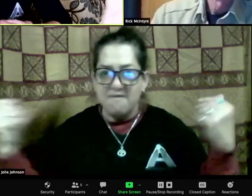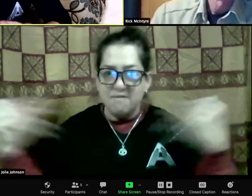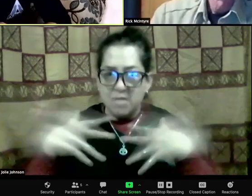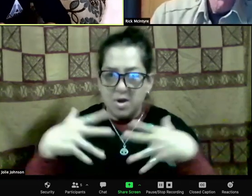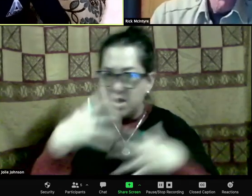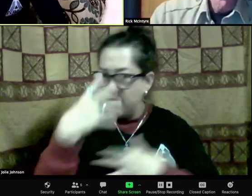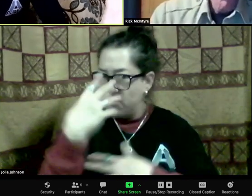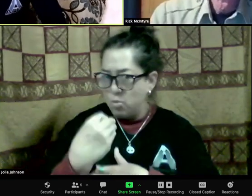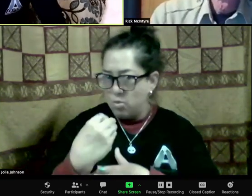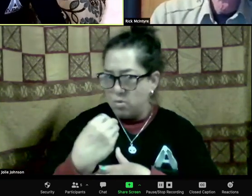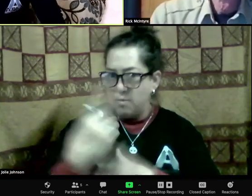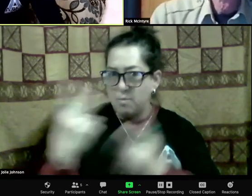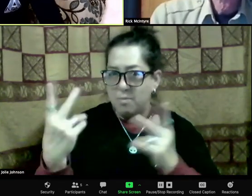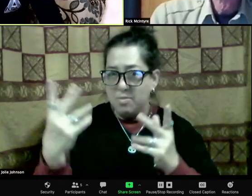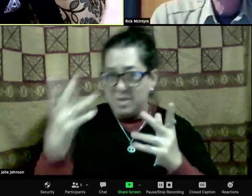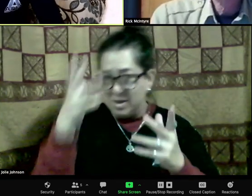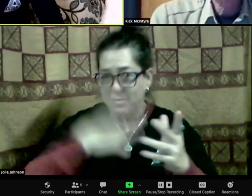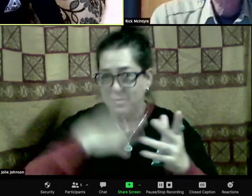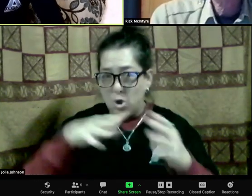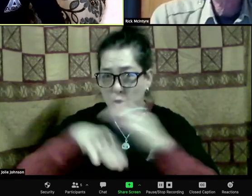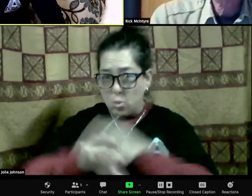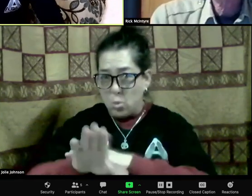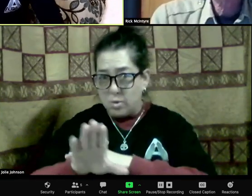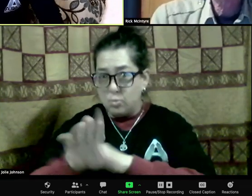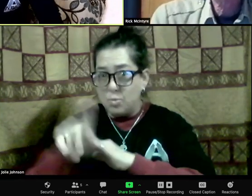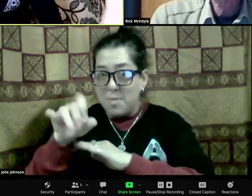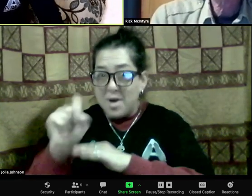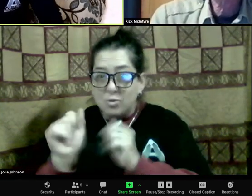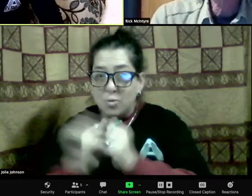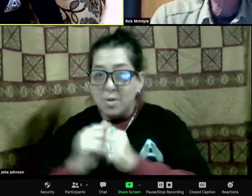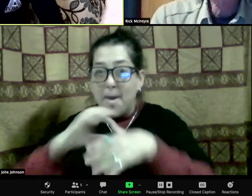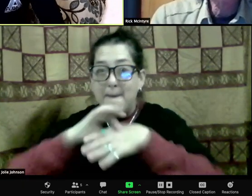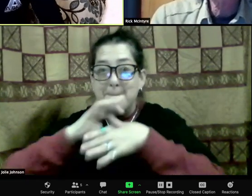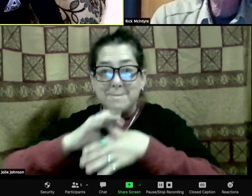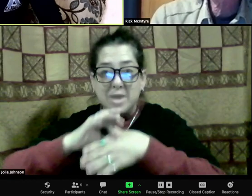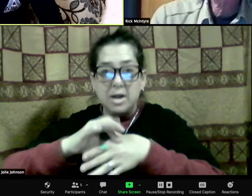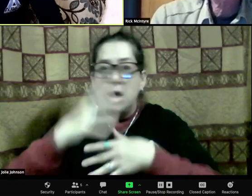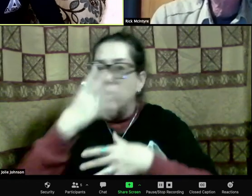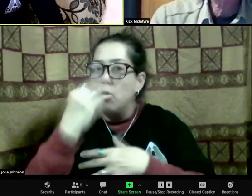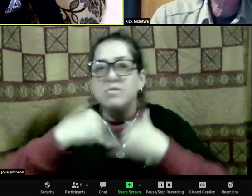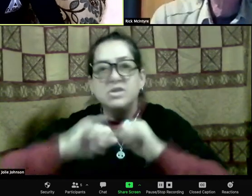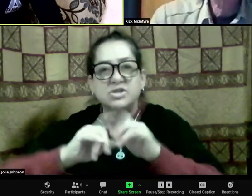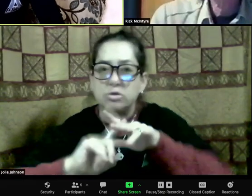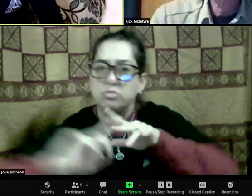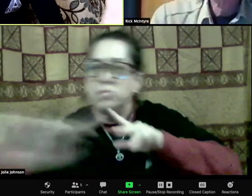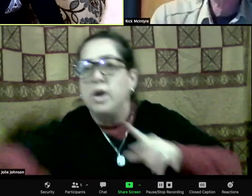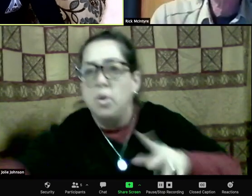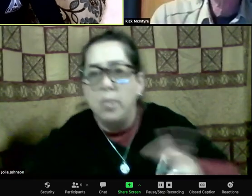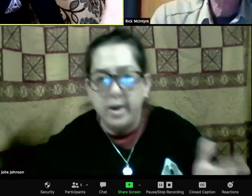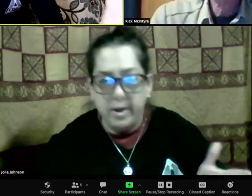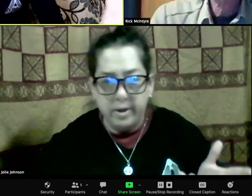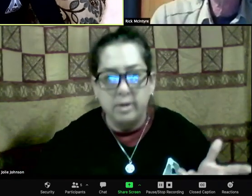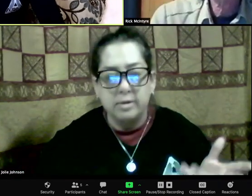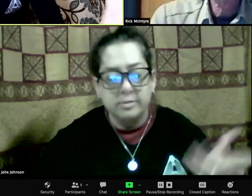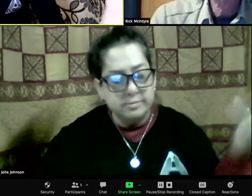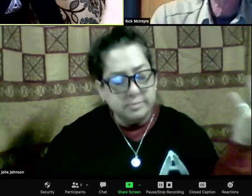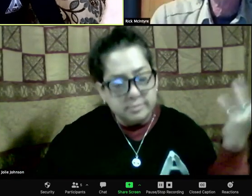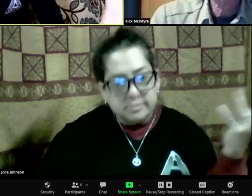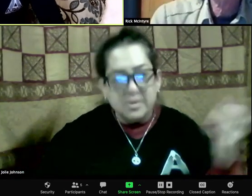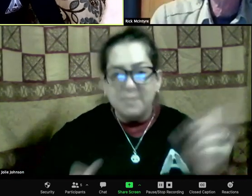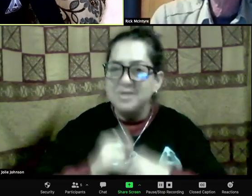male pup, that black male pup was guess what? Wolf 21. And that exactly